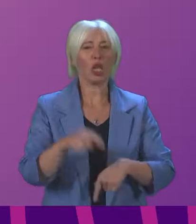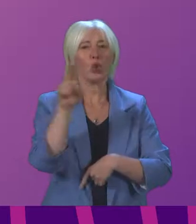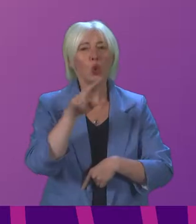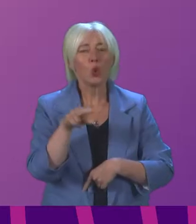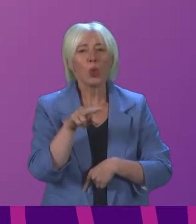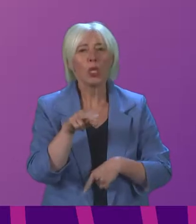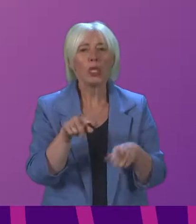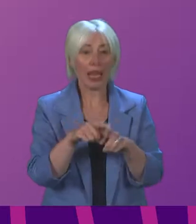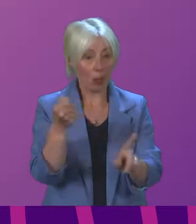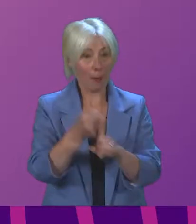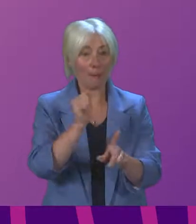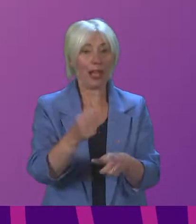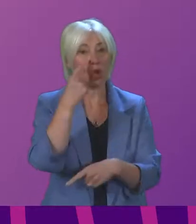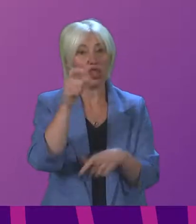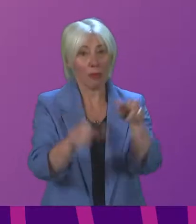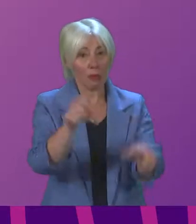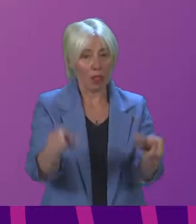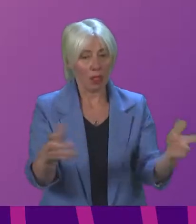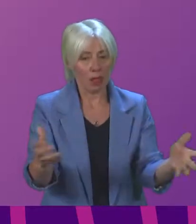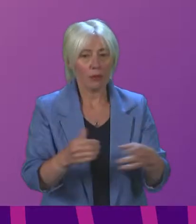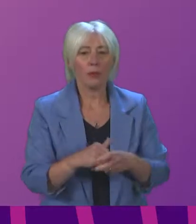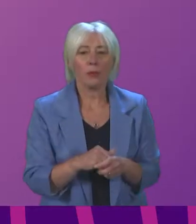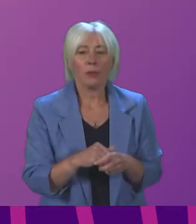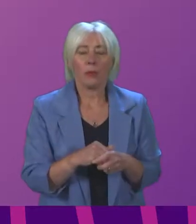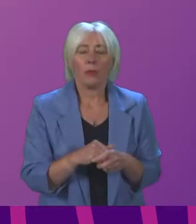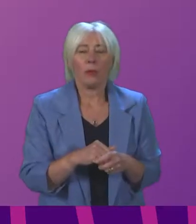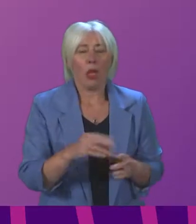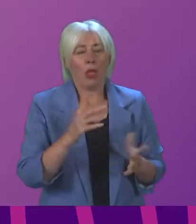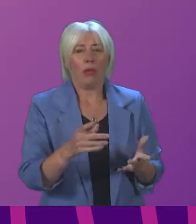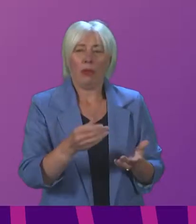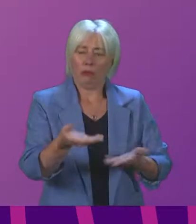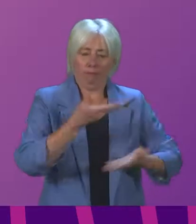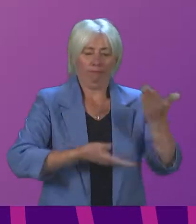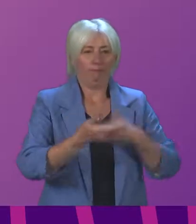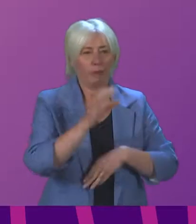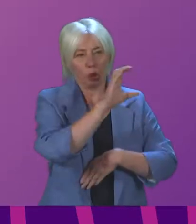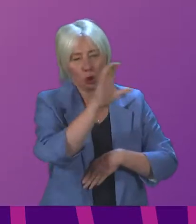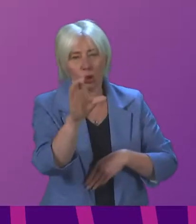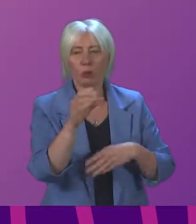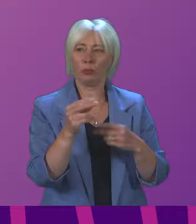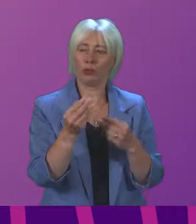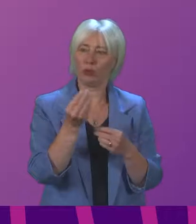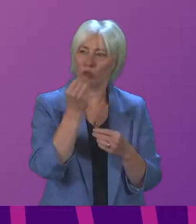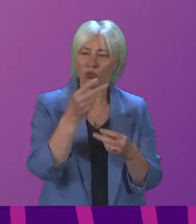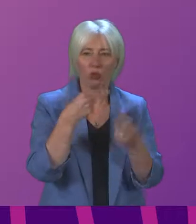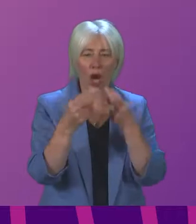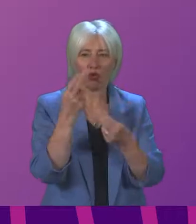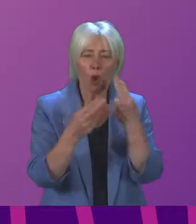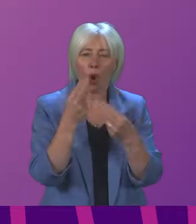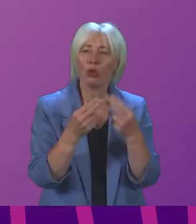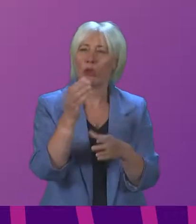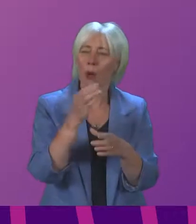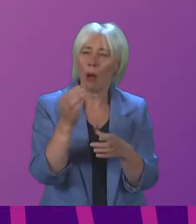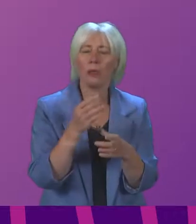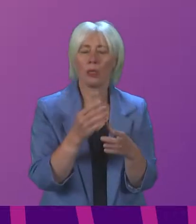on young people. We were told of the challenges faced by retail and hospitality sectors, and also heard of the importance